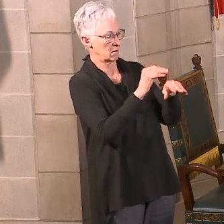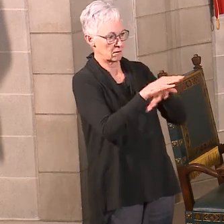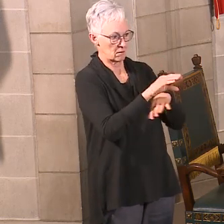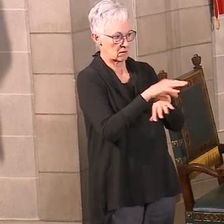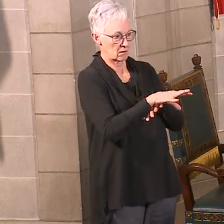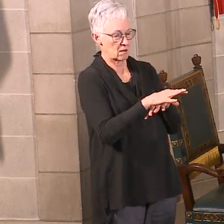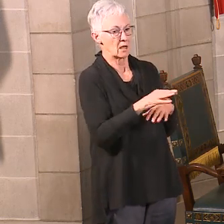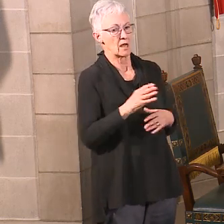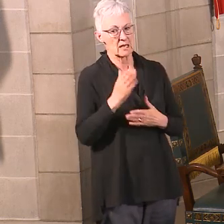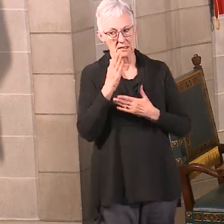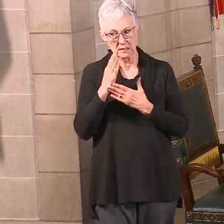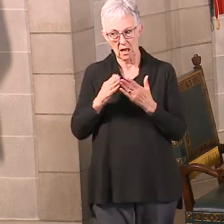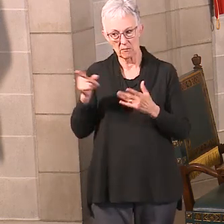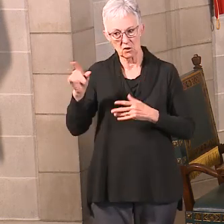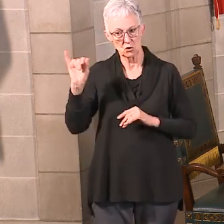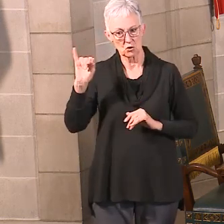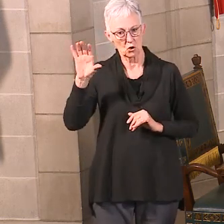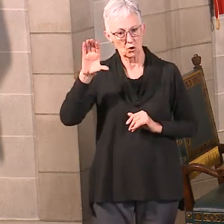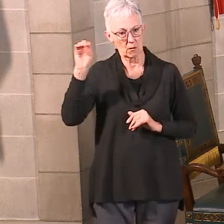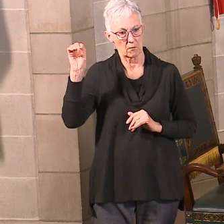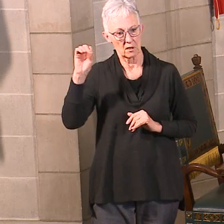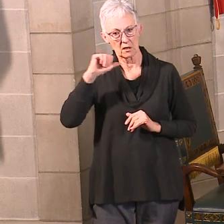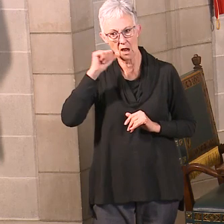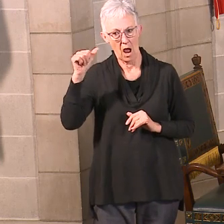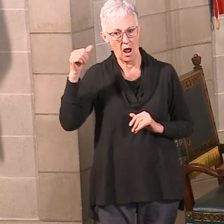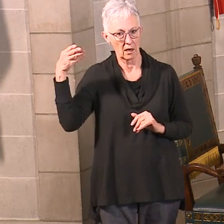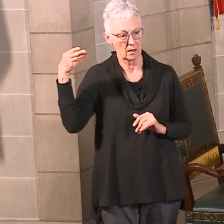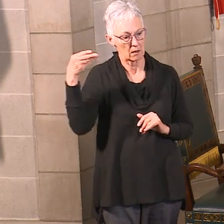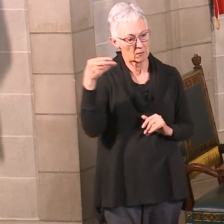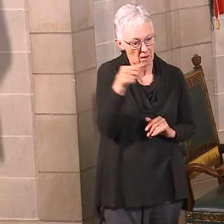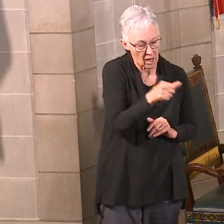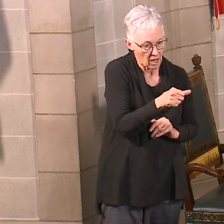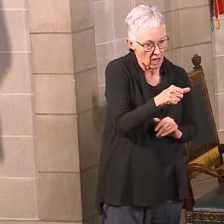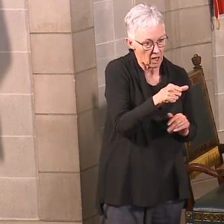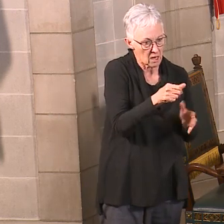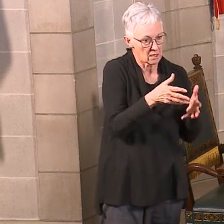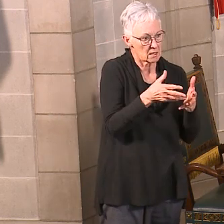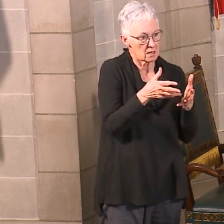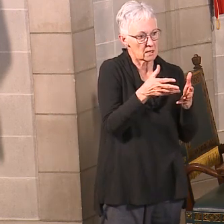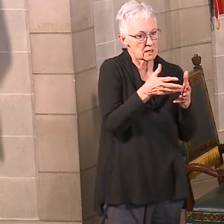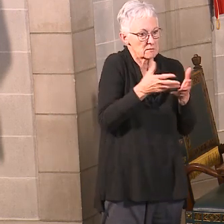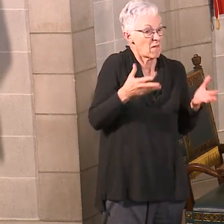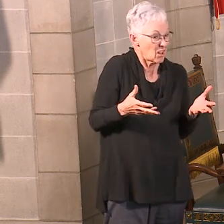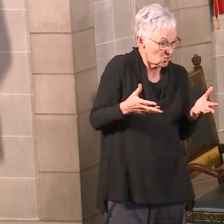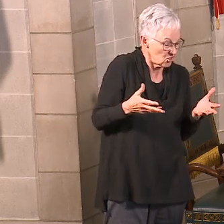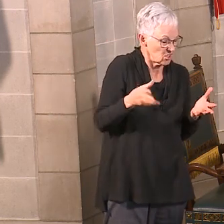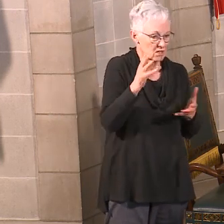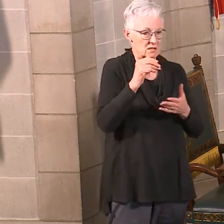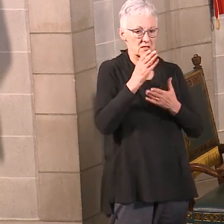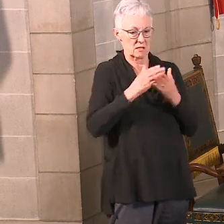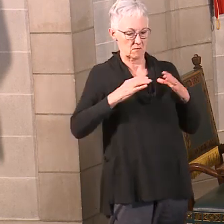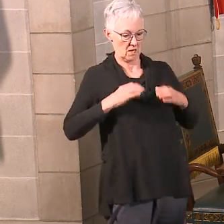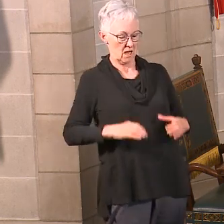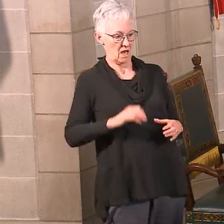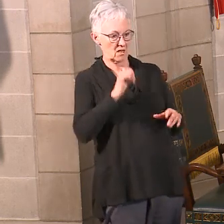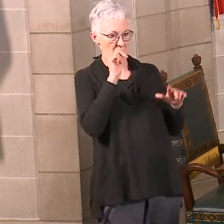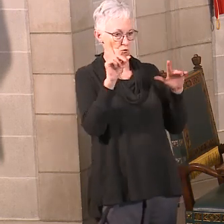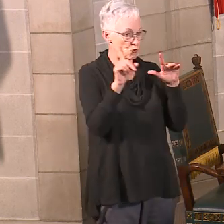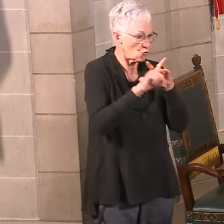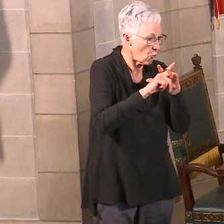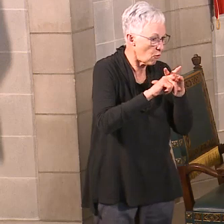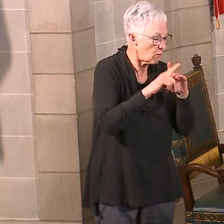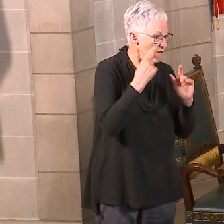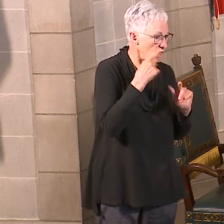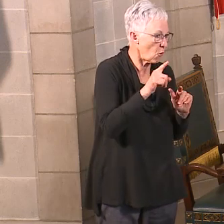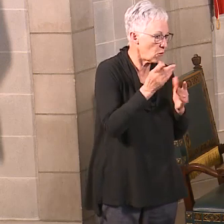it's just maybe they're not seeing as many clients. Some clients aren't showing up for services. Like I said, some of the elderly and people